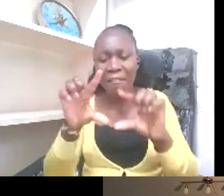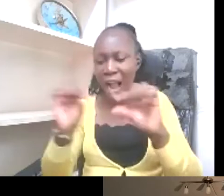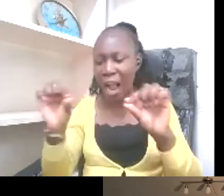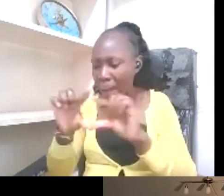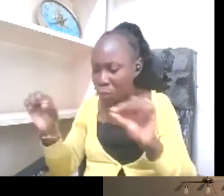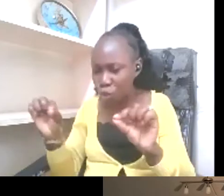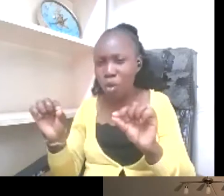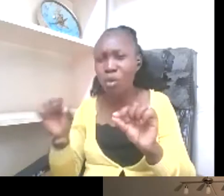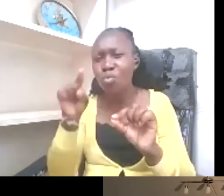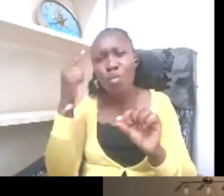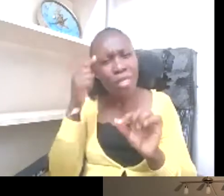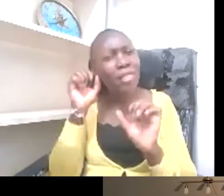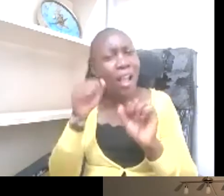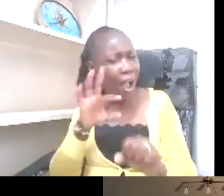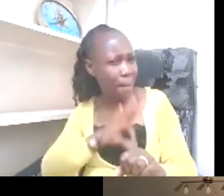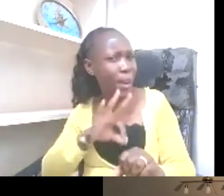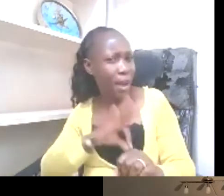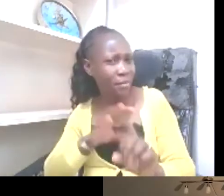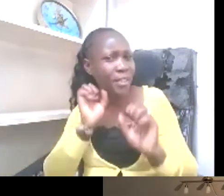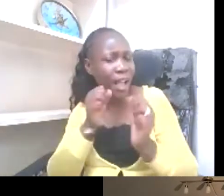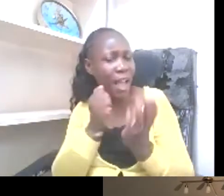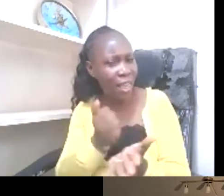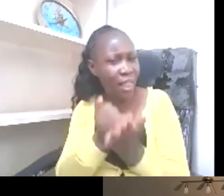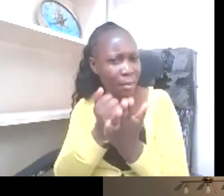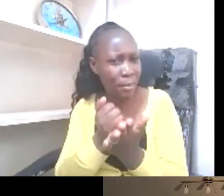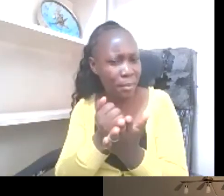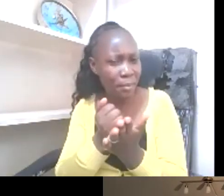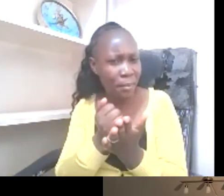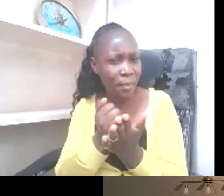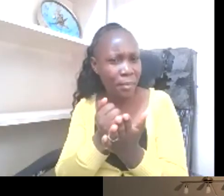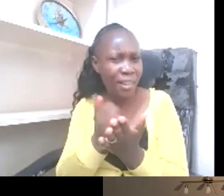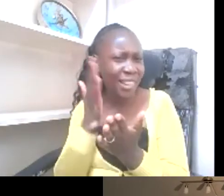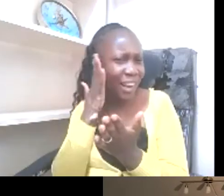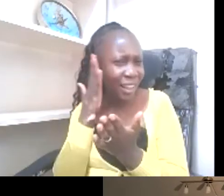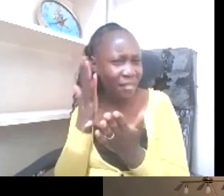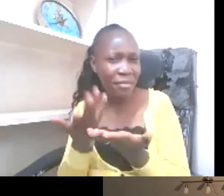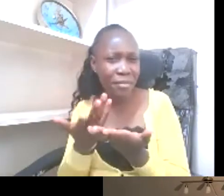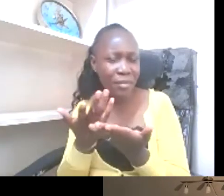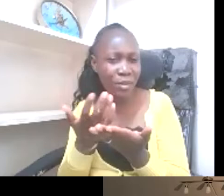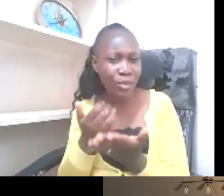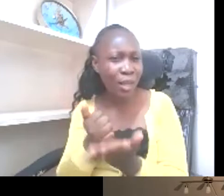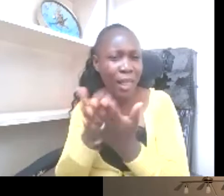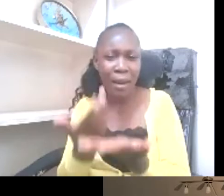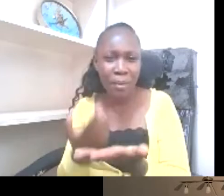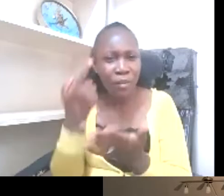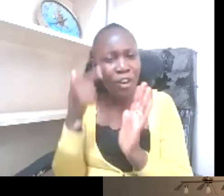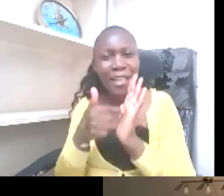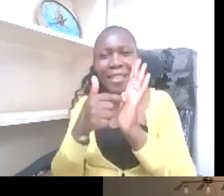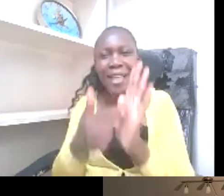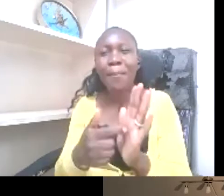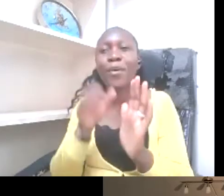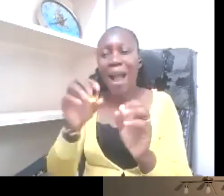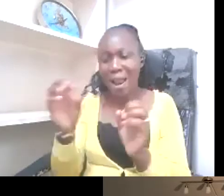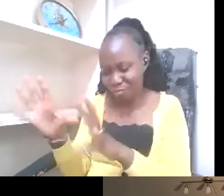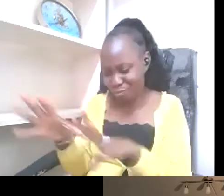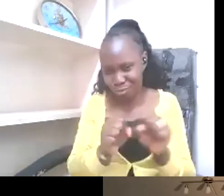live interpreters that are real humans, real persons like Amina? Or can it be used complementary